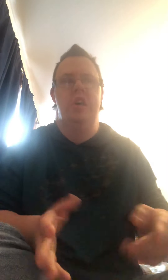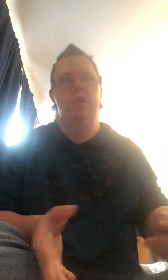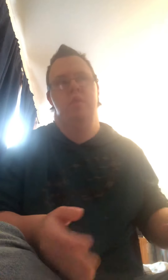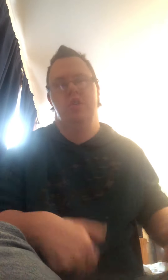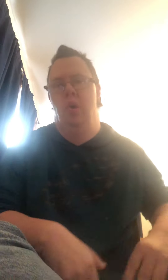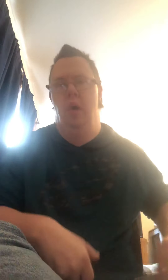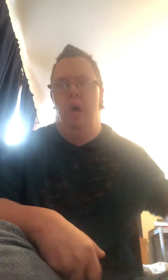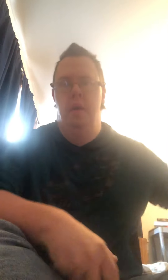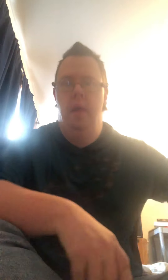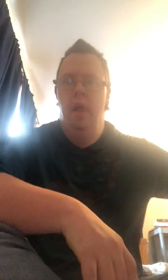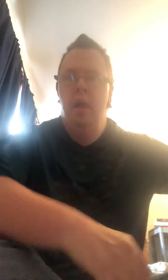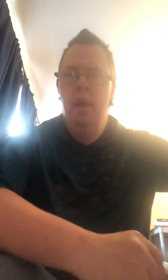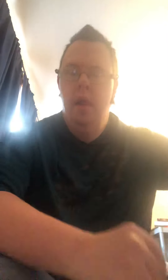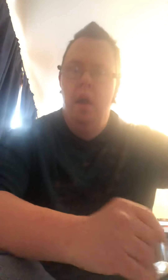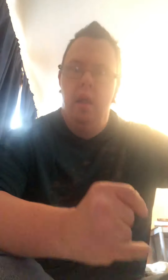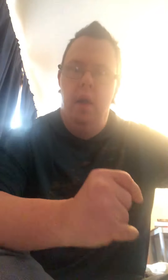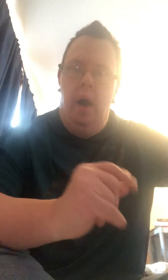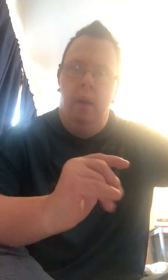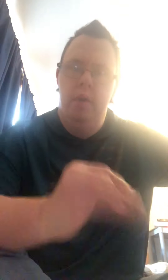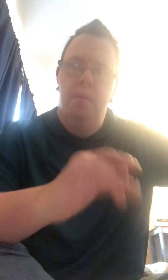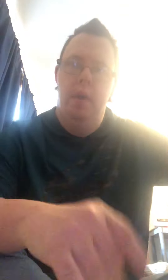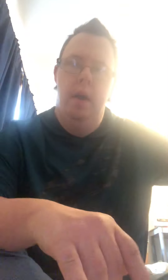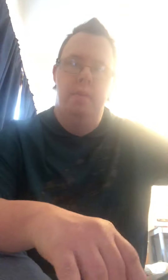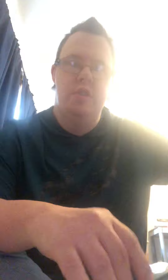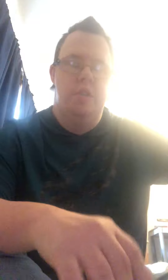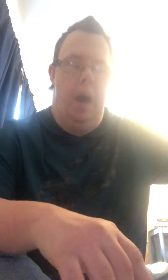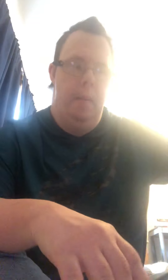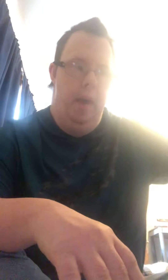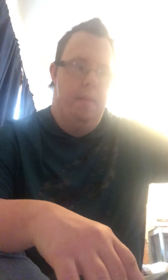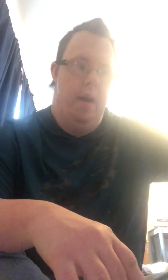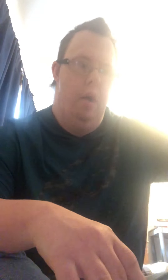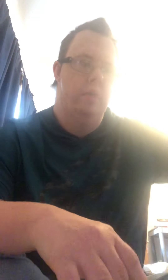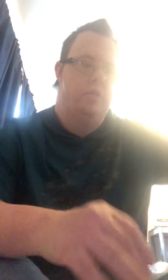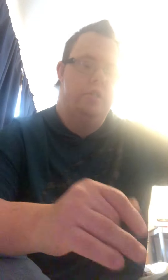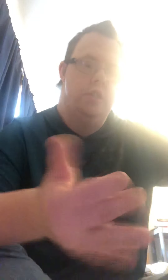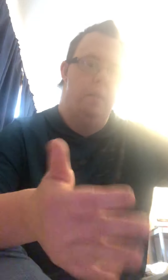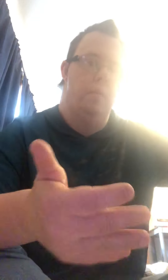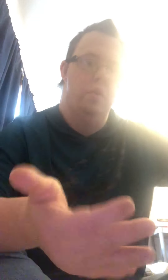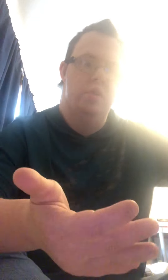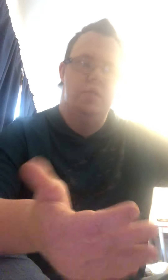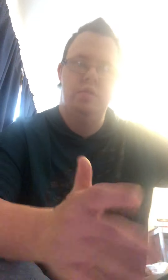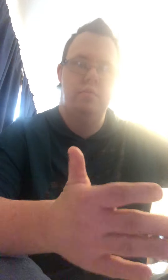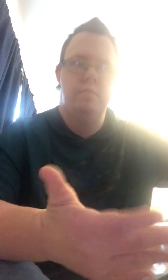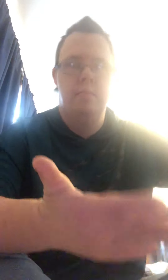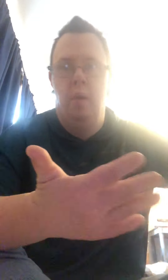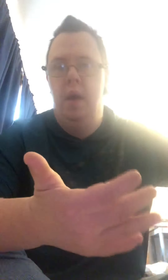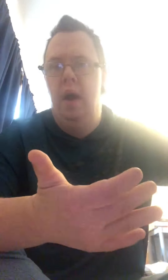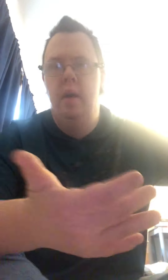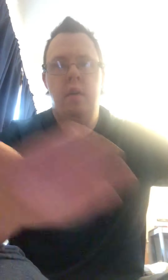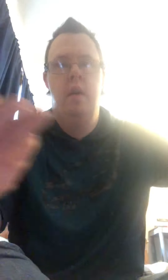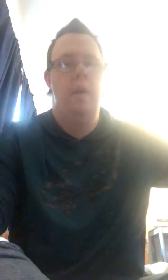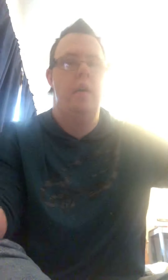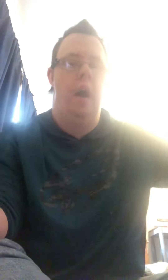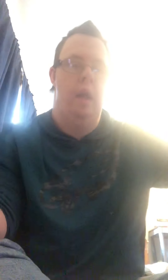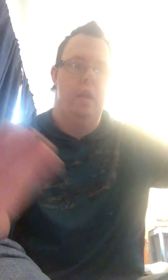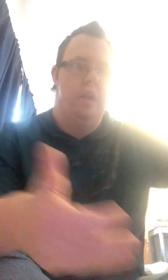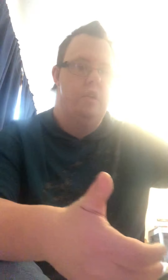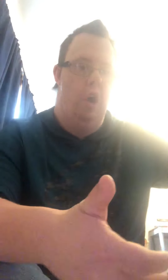what's going on I'm gonna bring up this topic about cyberbullies okay I like to talk